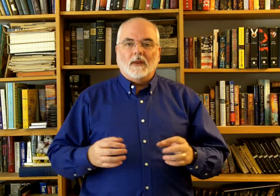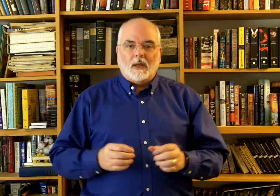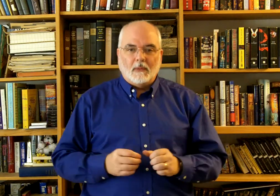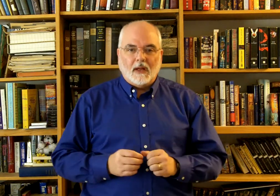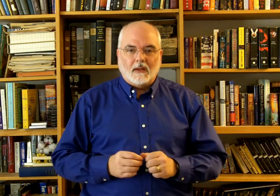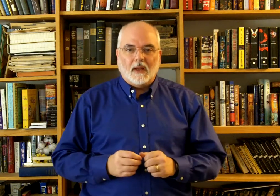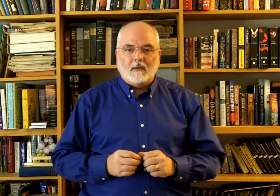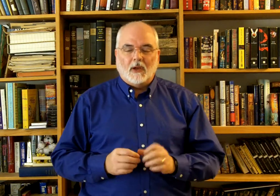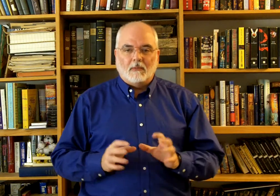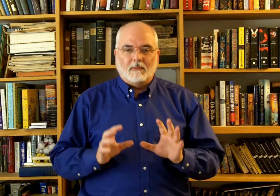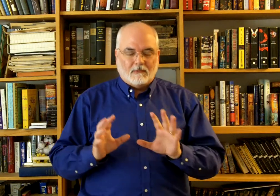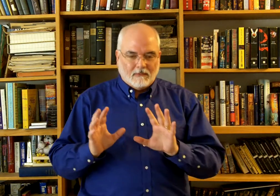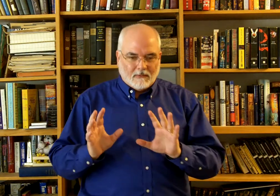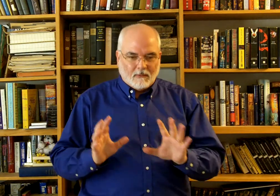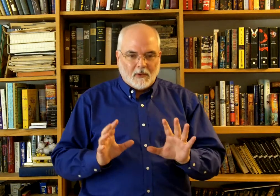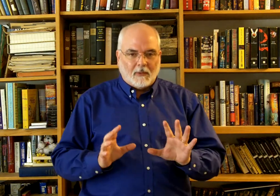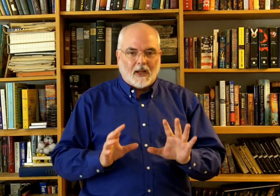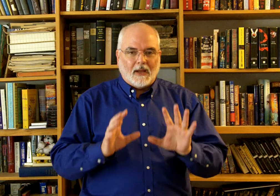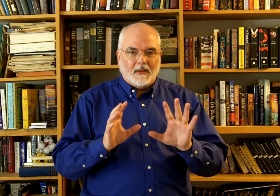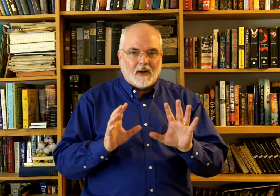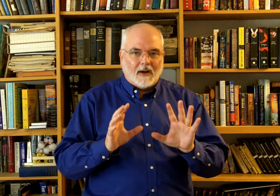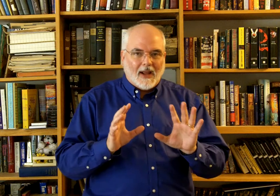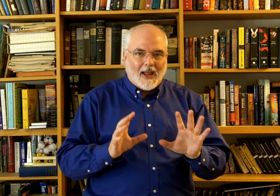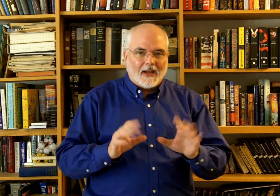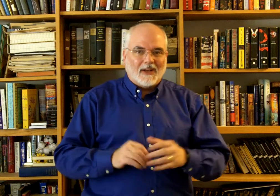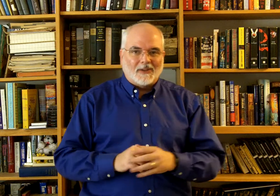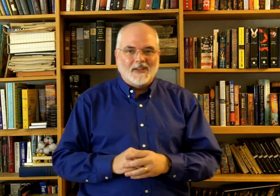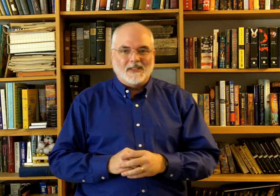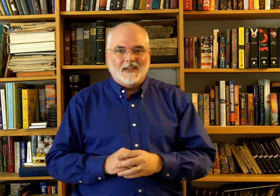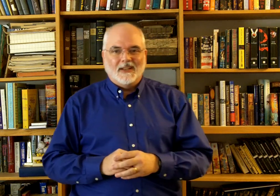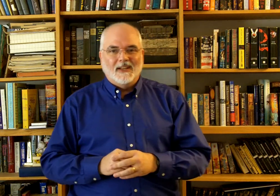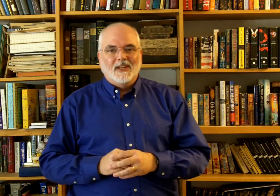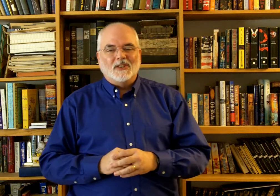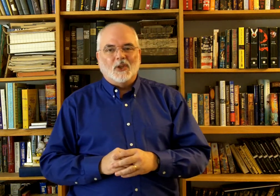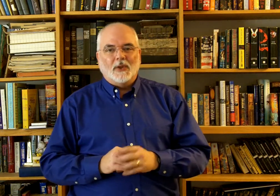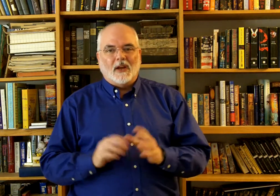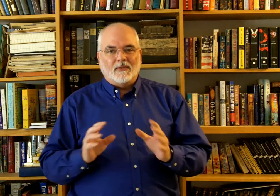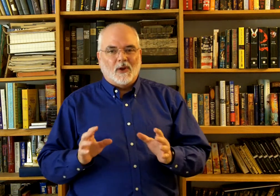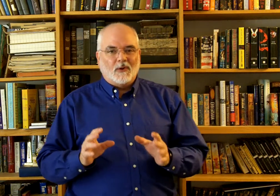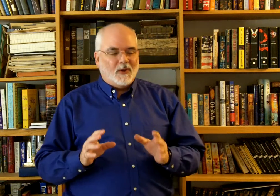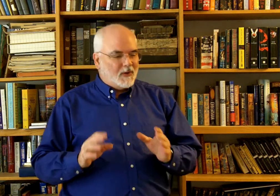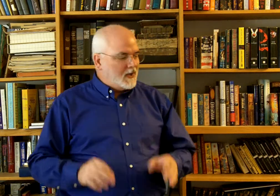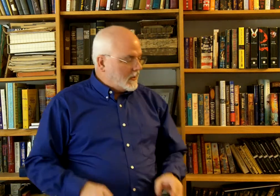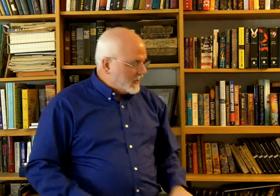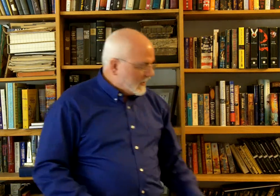that will be played there at LTC. So without further ado, here we go.